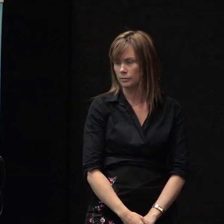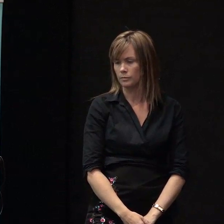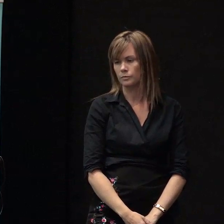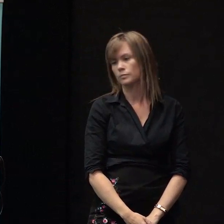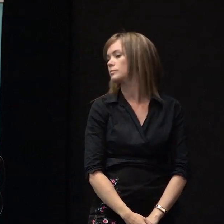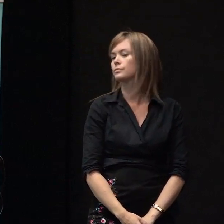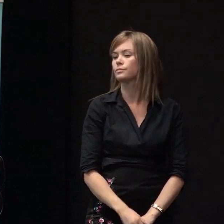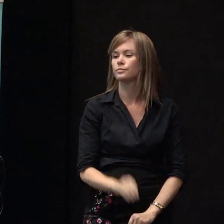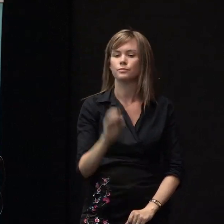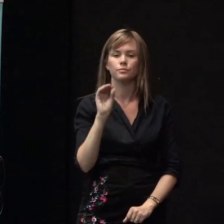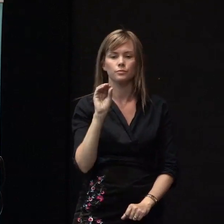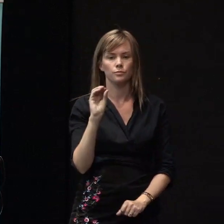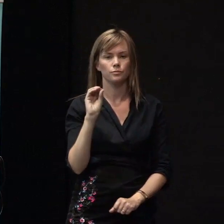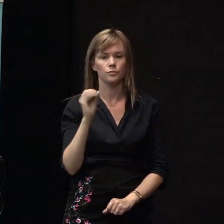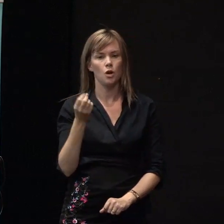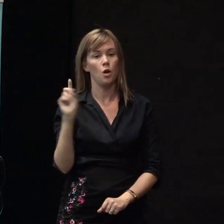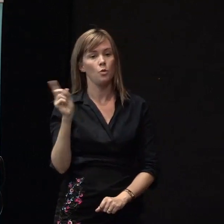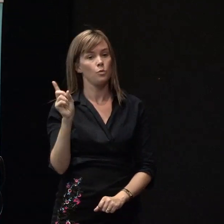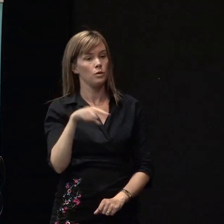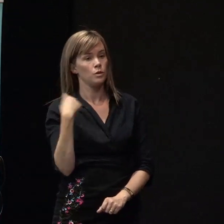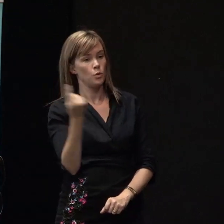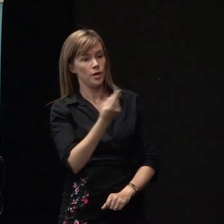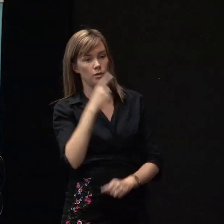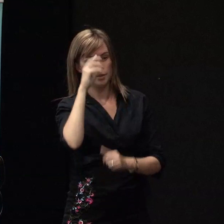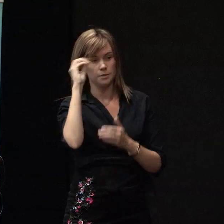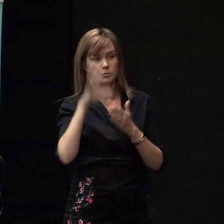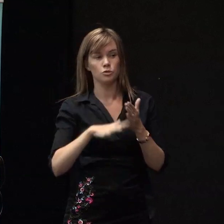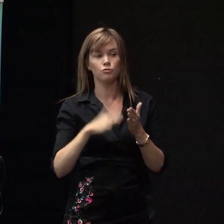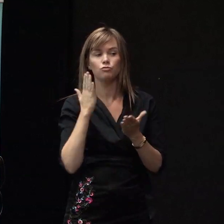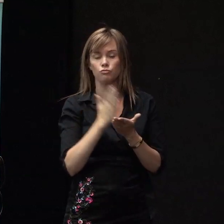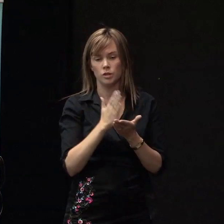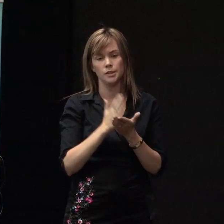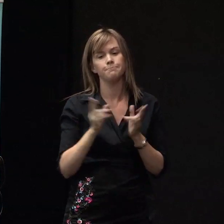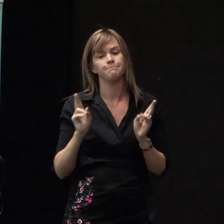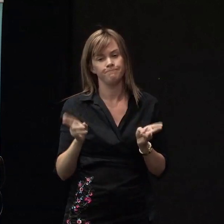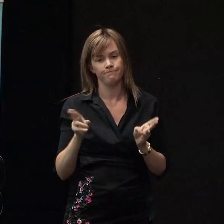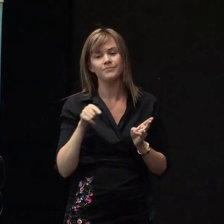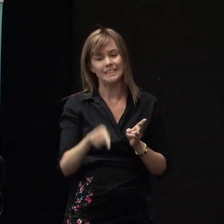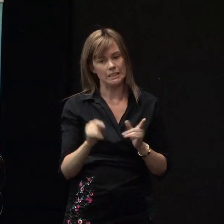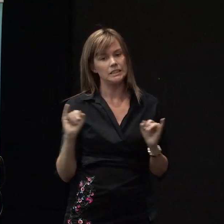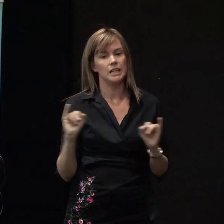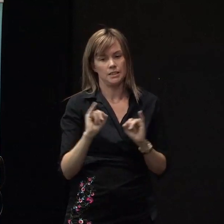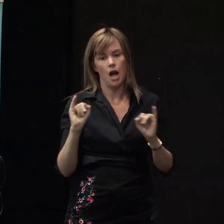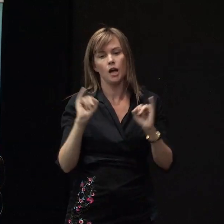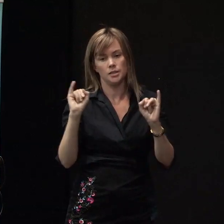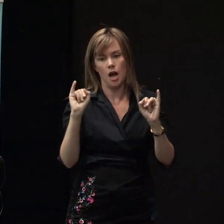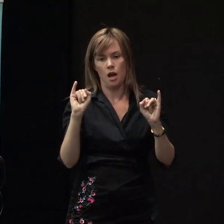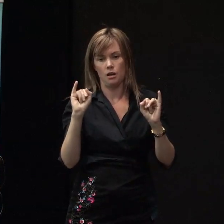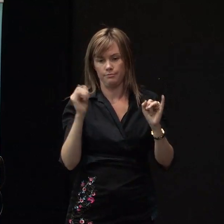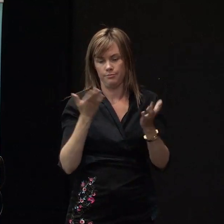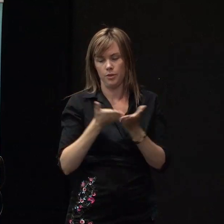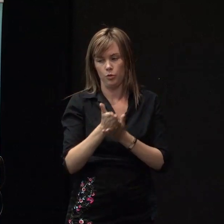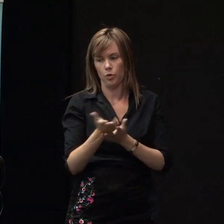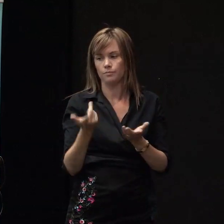so what we're experiencing is a really typical disaster and we've heard from people in